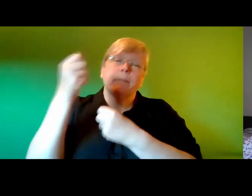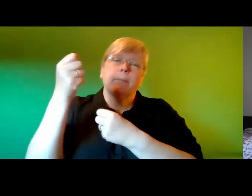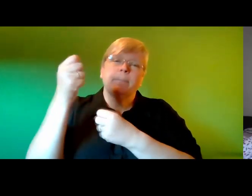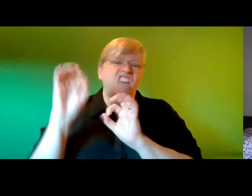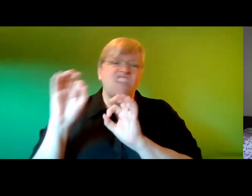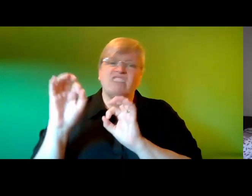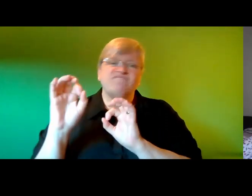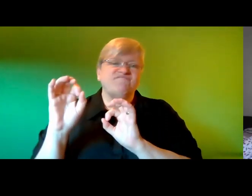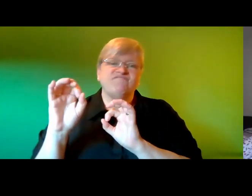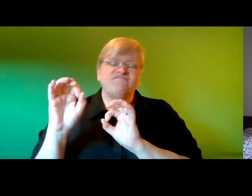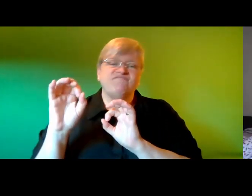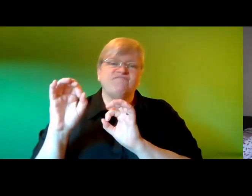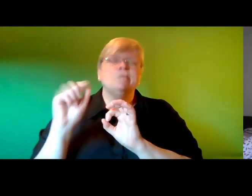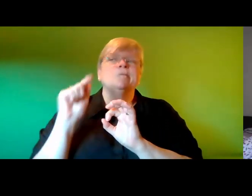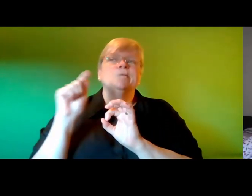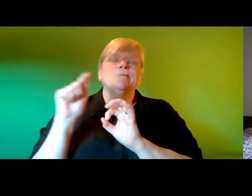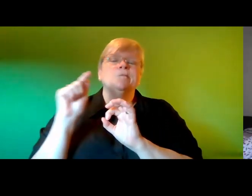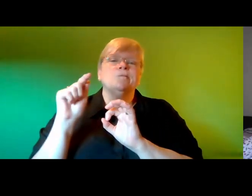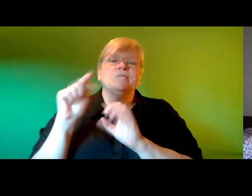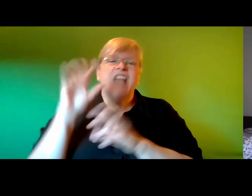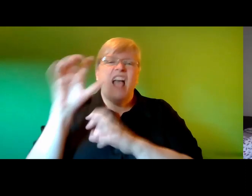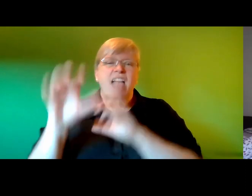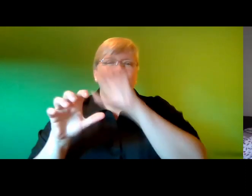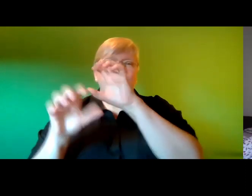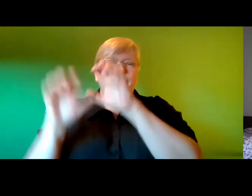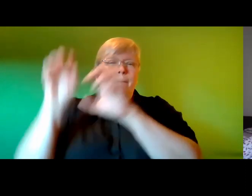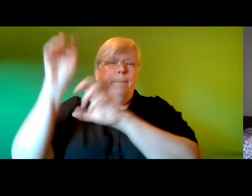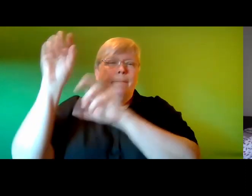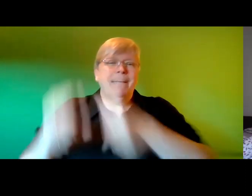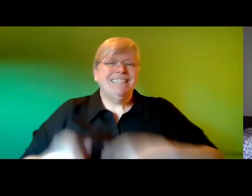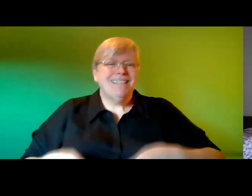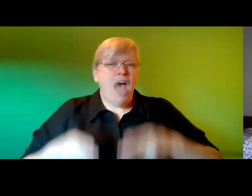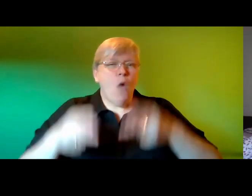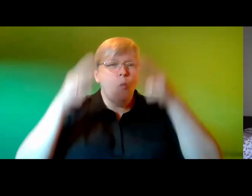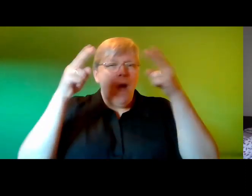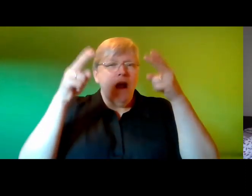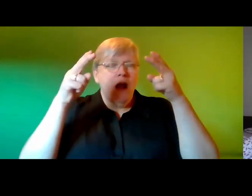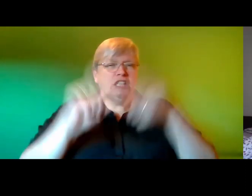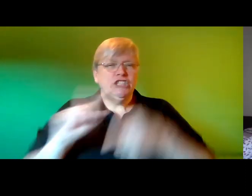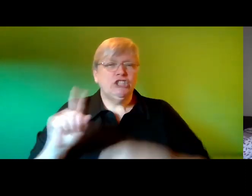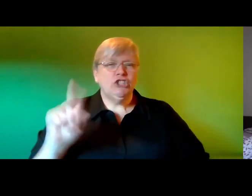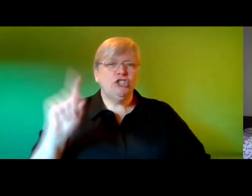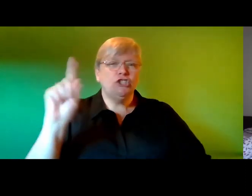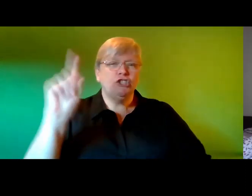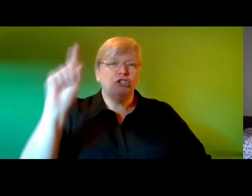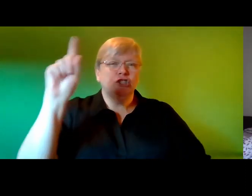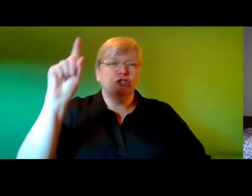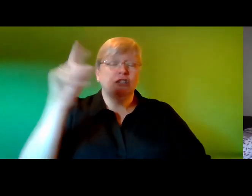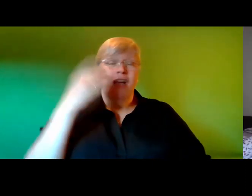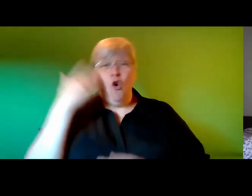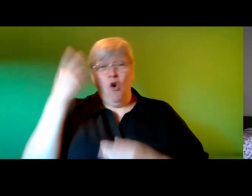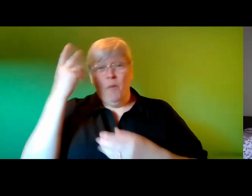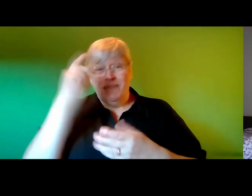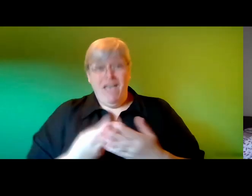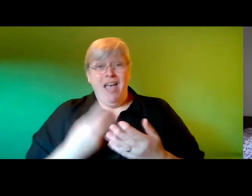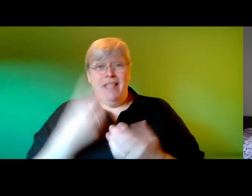with that reassurance he began to climb up the side of the tower after almost falling to his death three